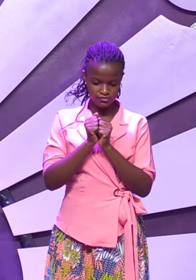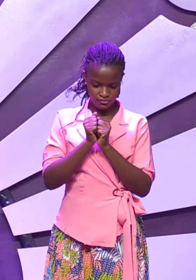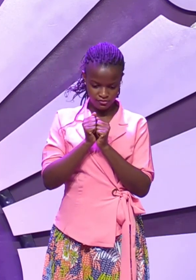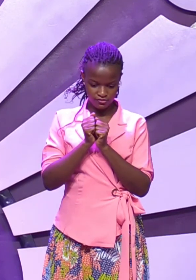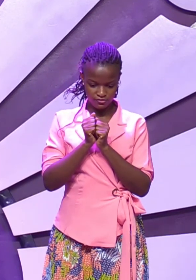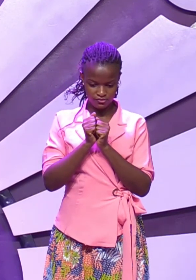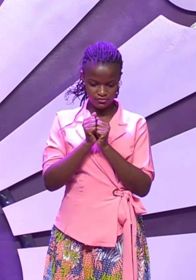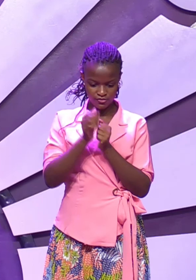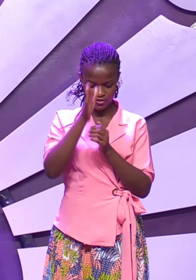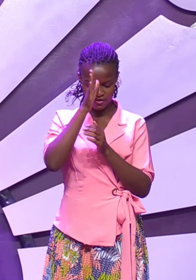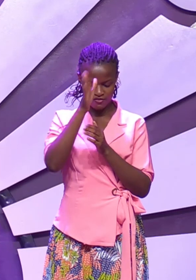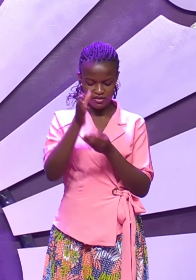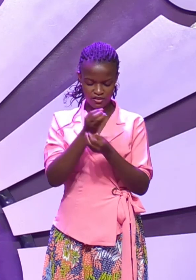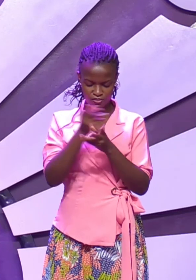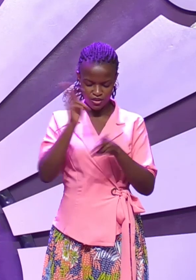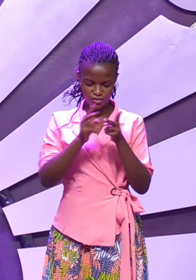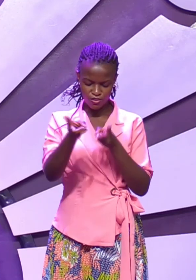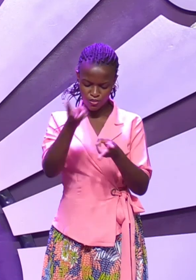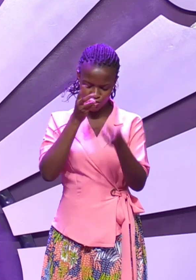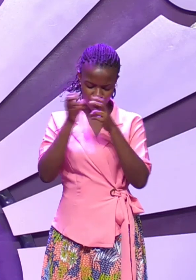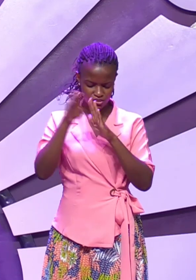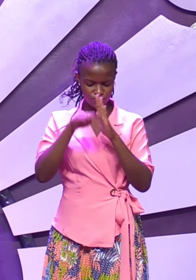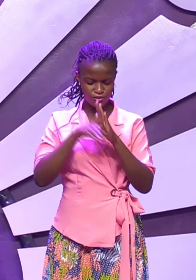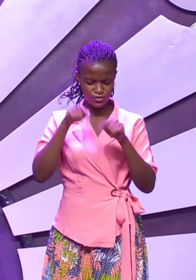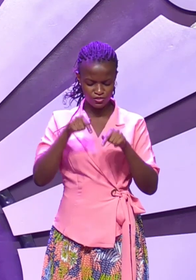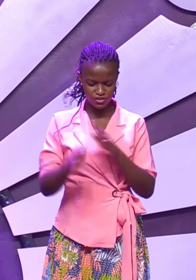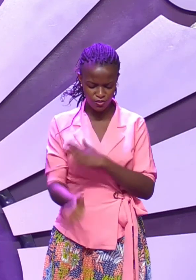father there are many people who are watching this program this morning